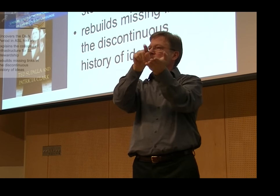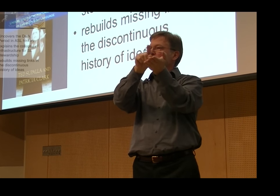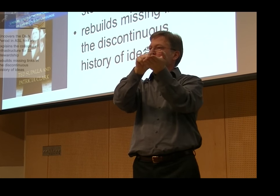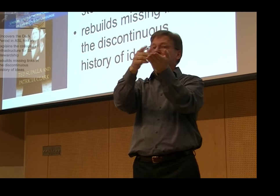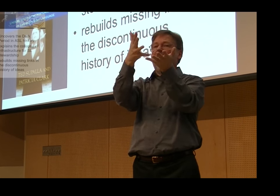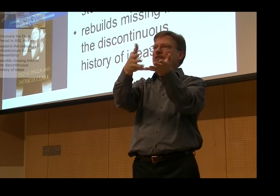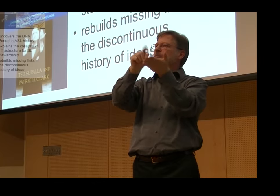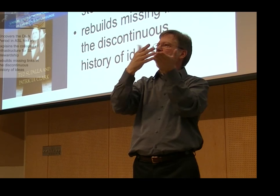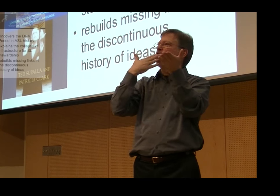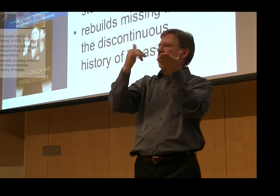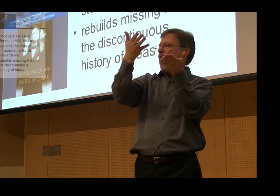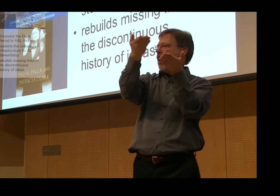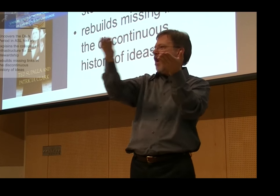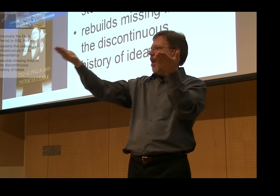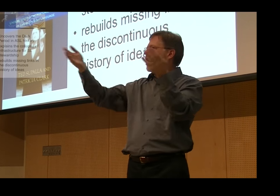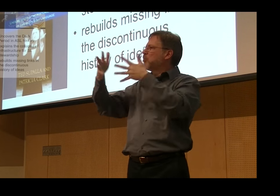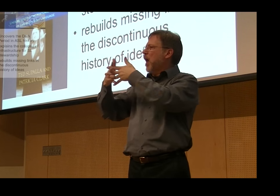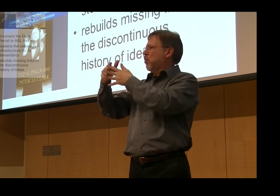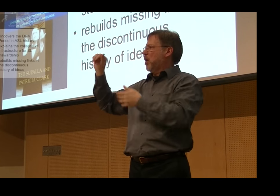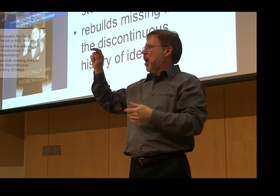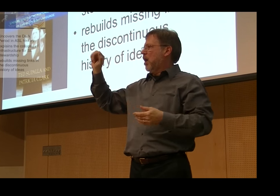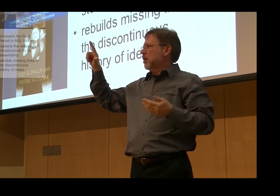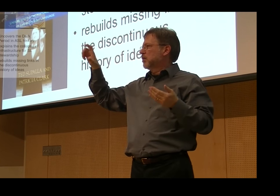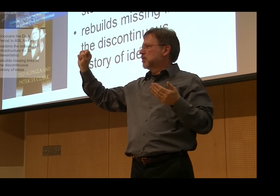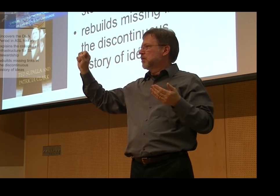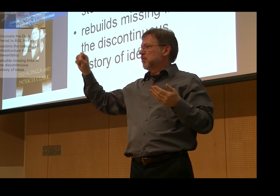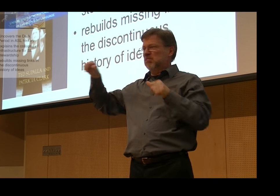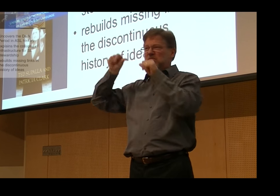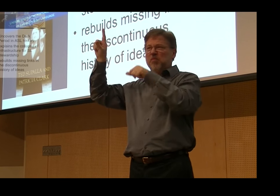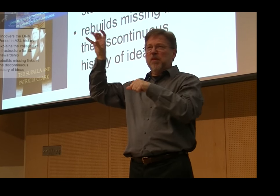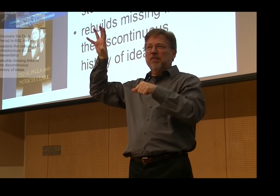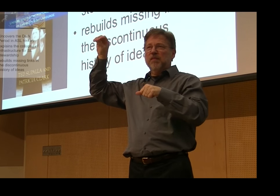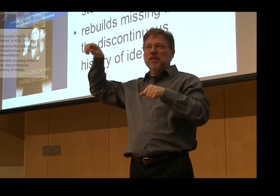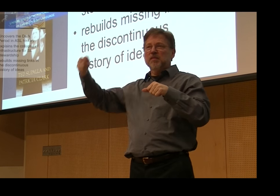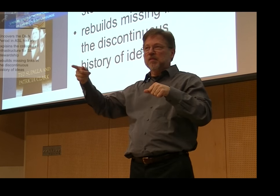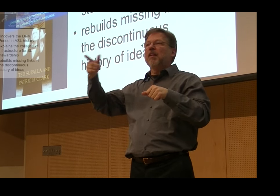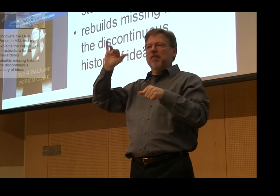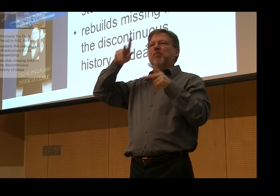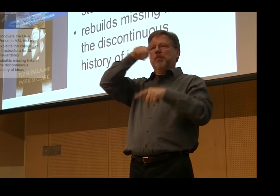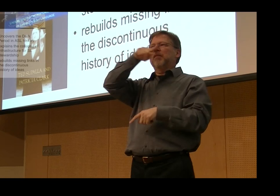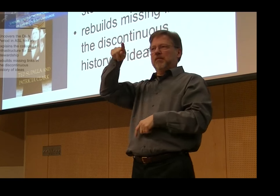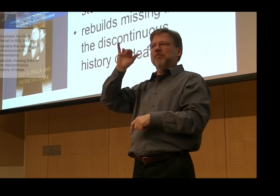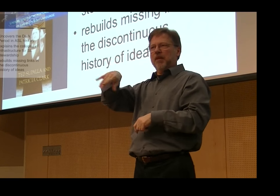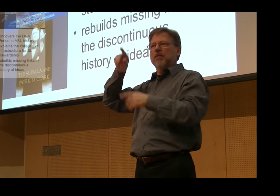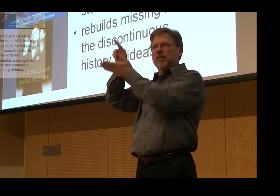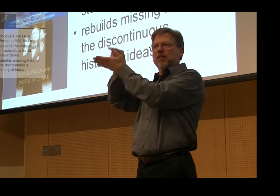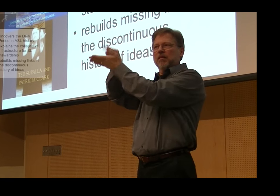how the meta-language sharing disappeared or was